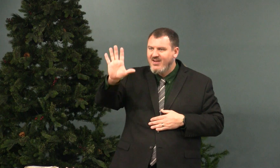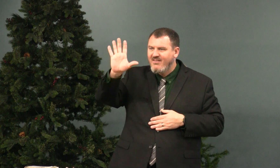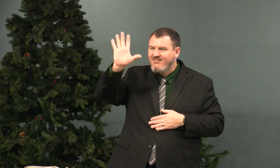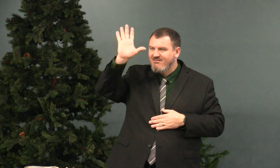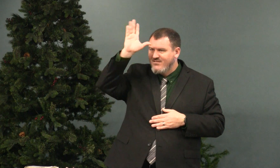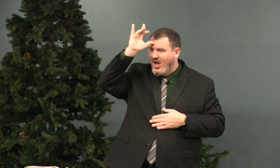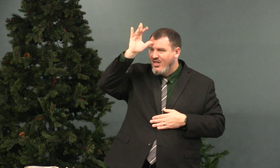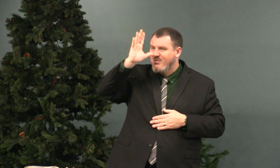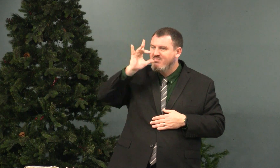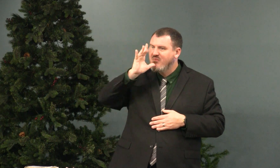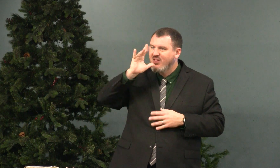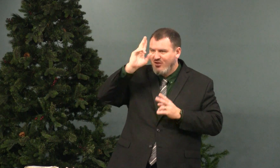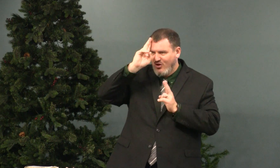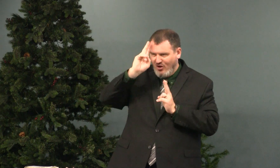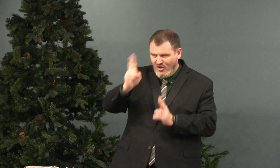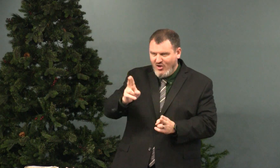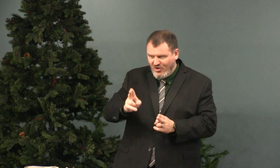Five, honor thy father and mother.